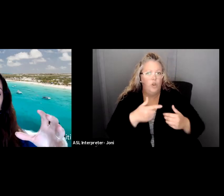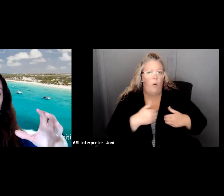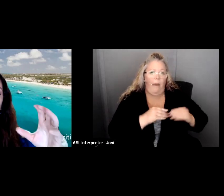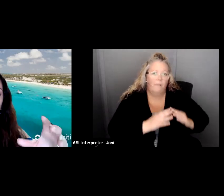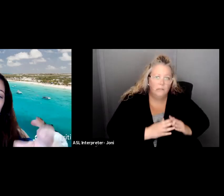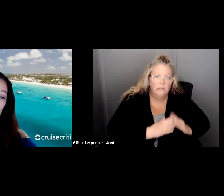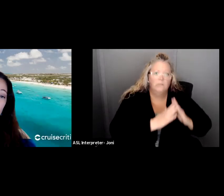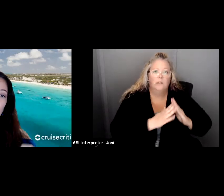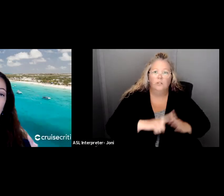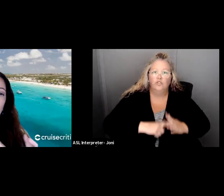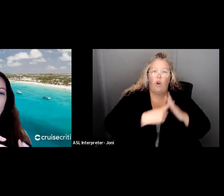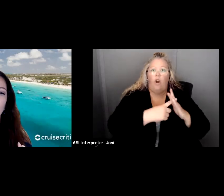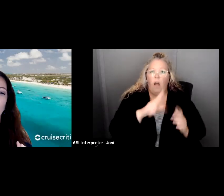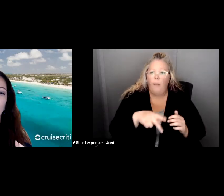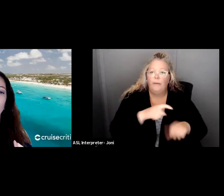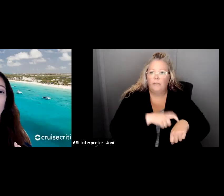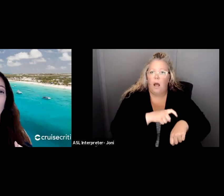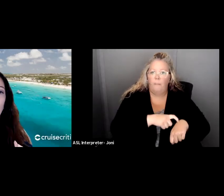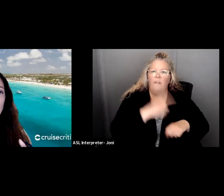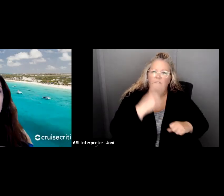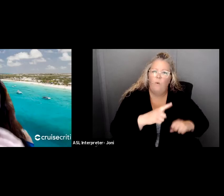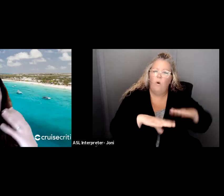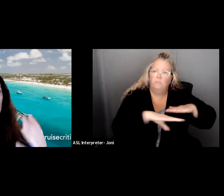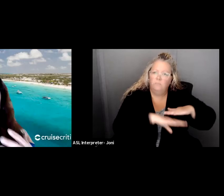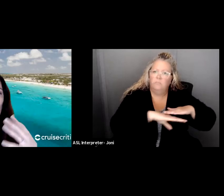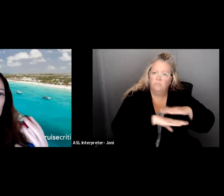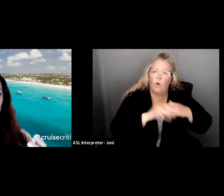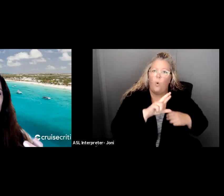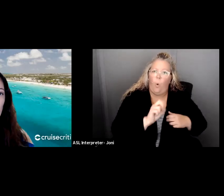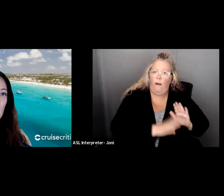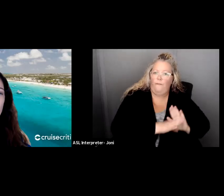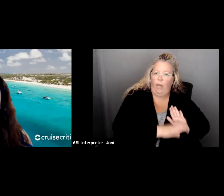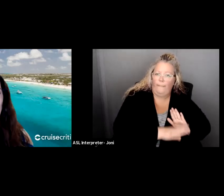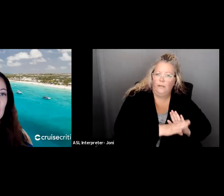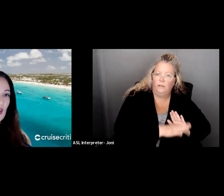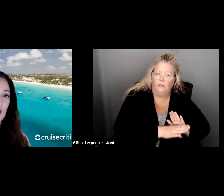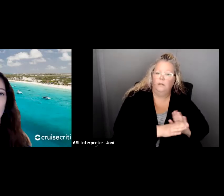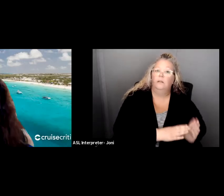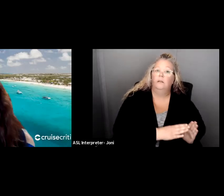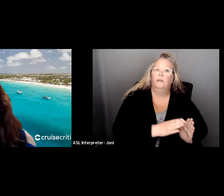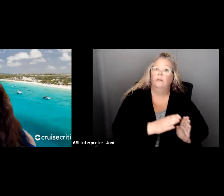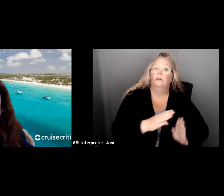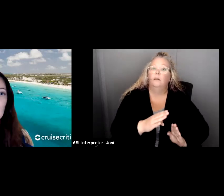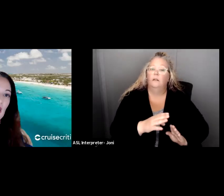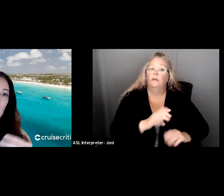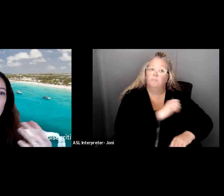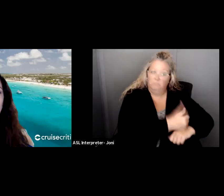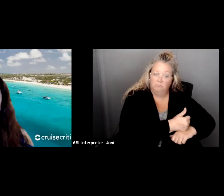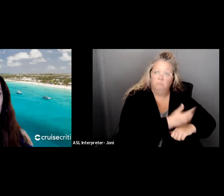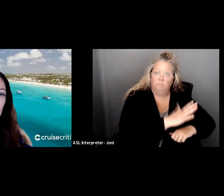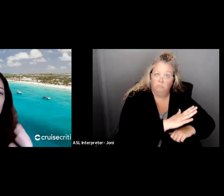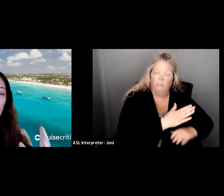program development. Then you're growing. You have the infrastructure development. You have finance, HR, marketing,